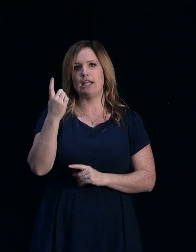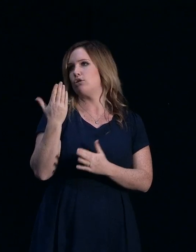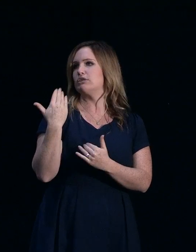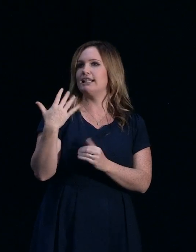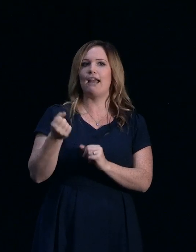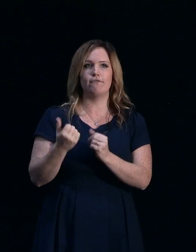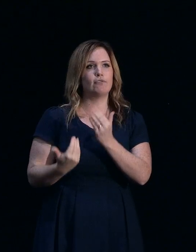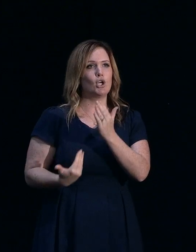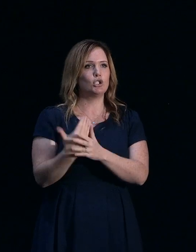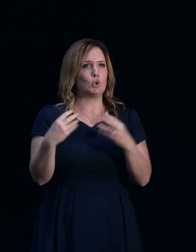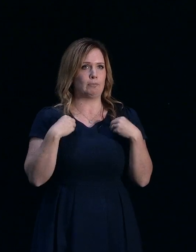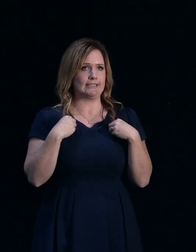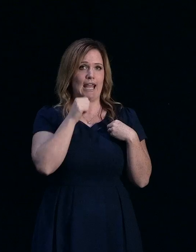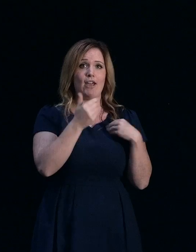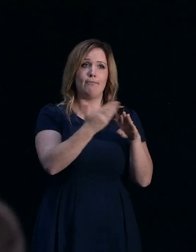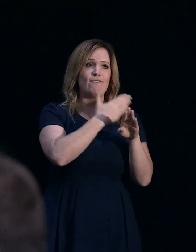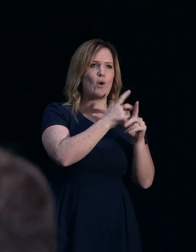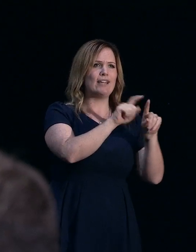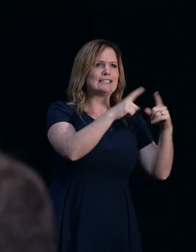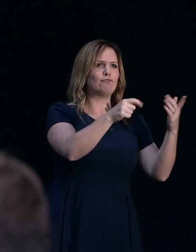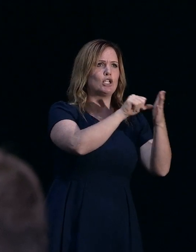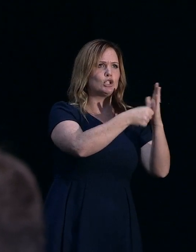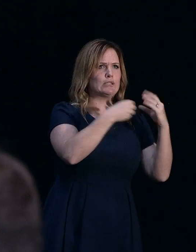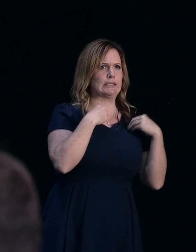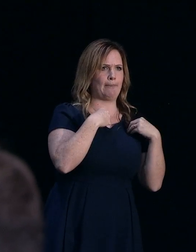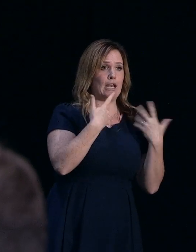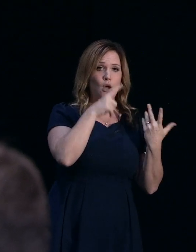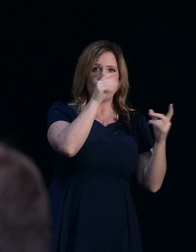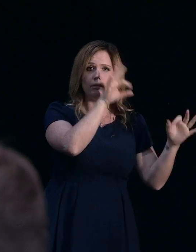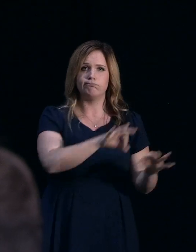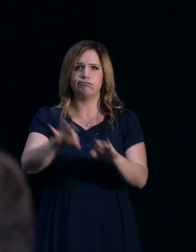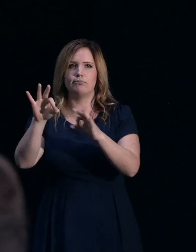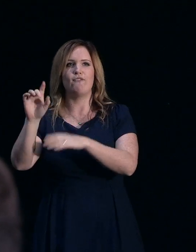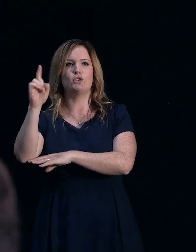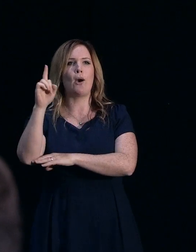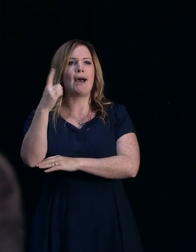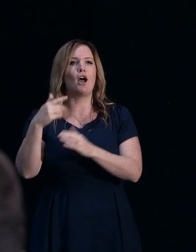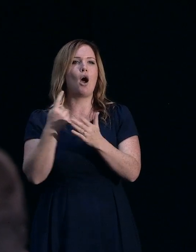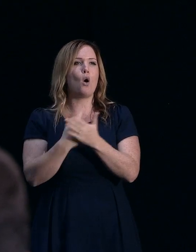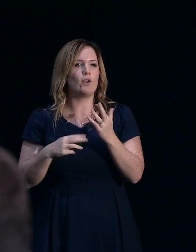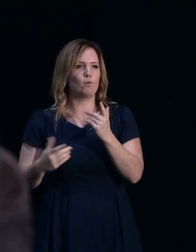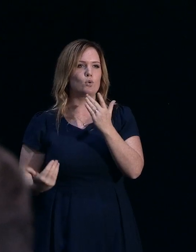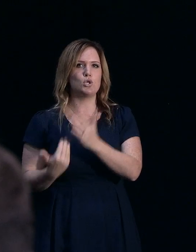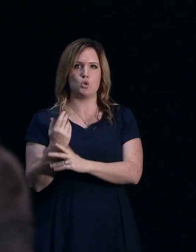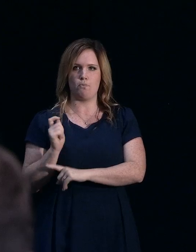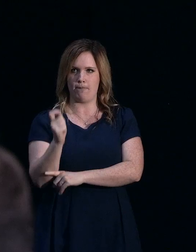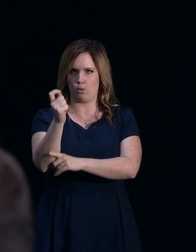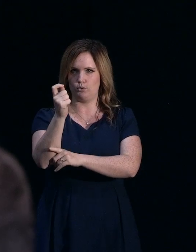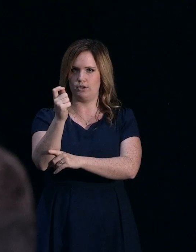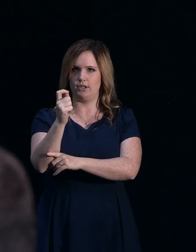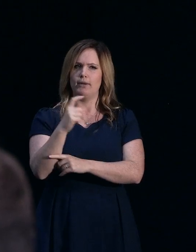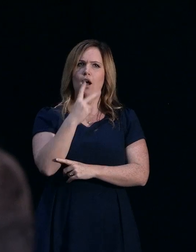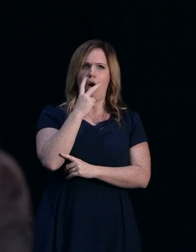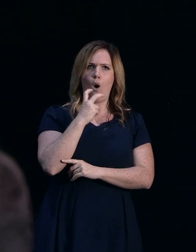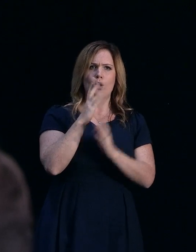business. So people who are with other insurers in TC3, we will insure them for new builds only. So those existing builds there, we're not insuring those,